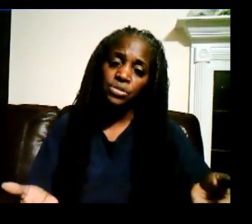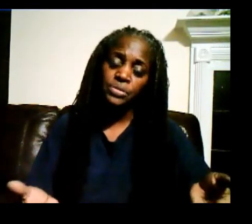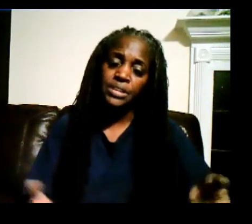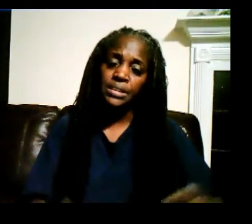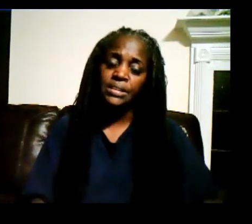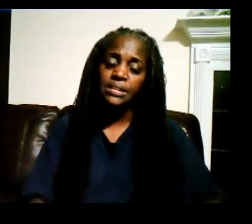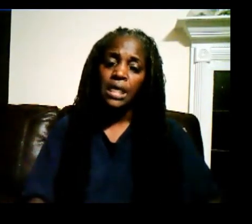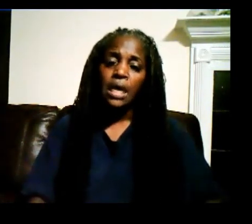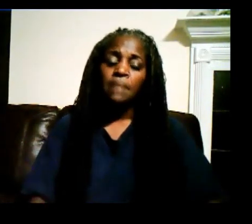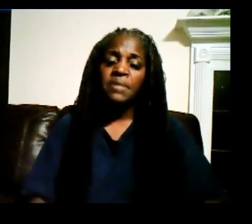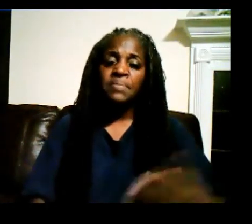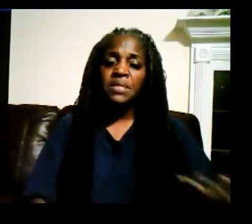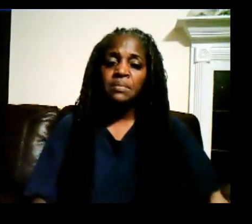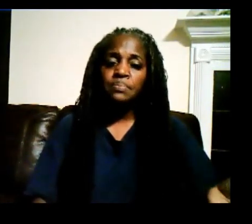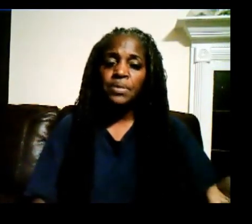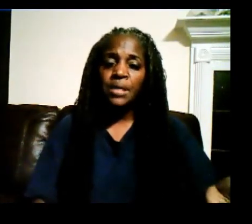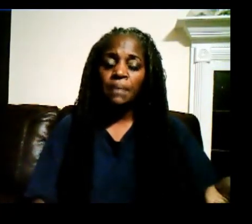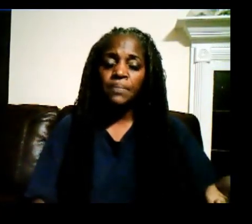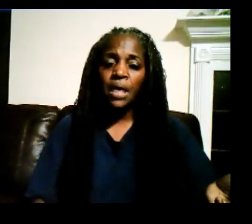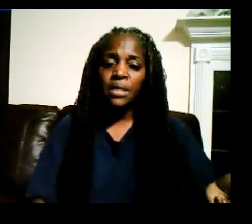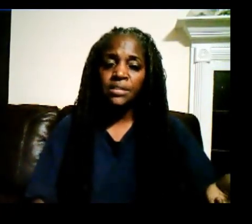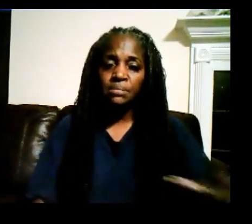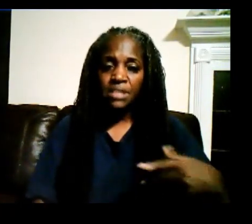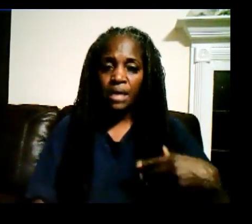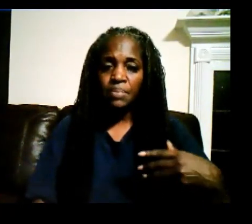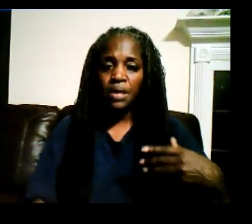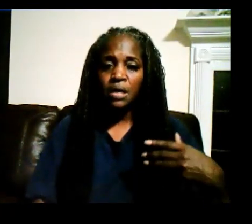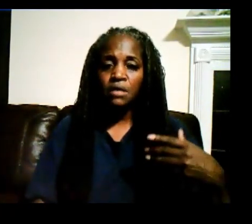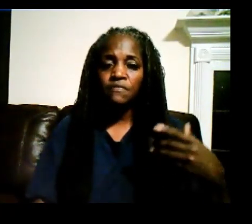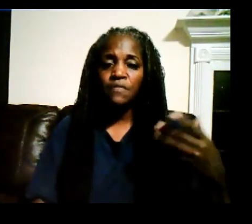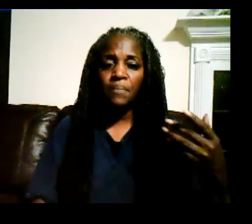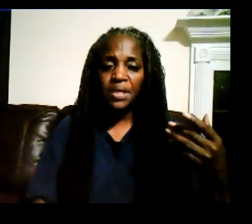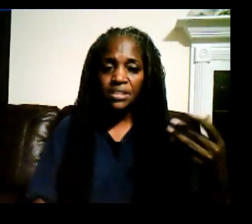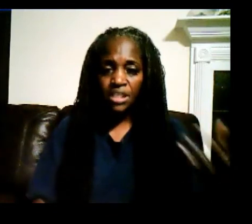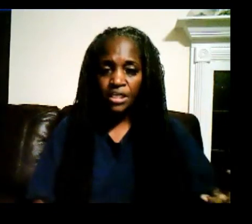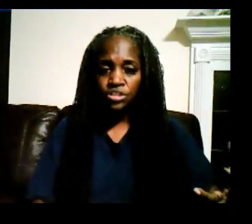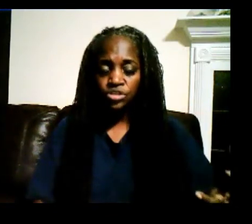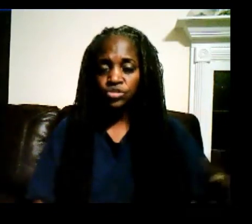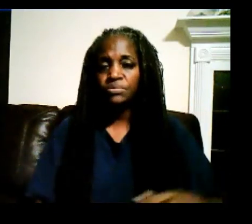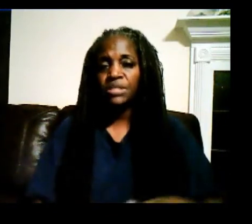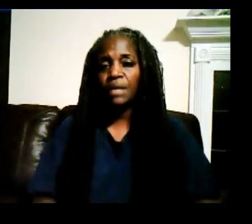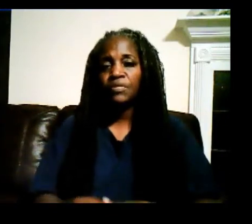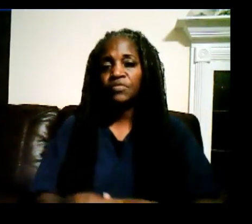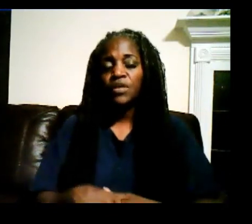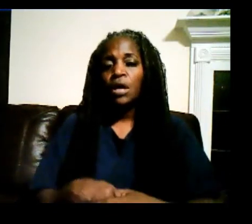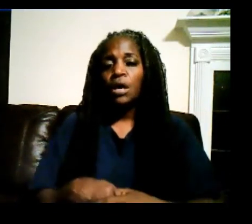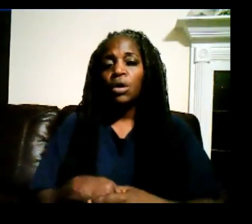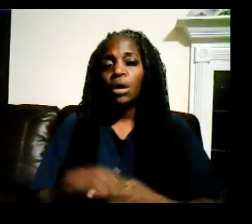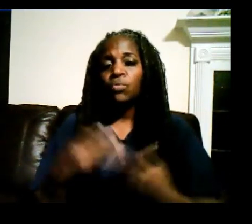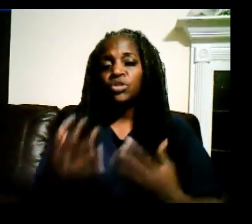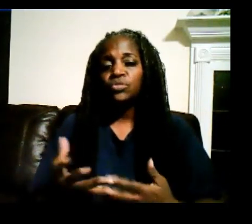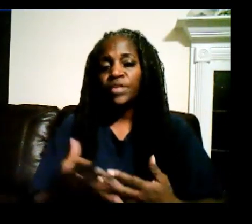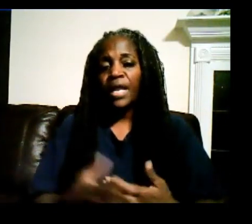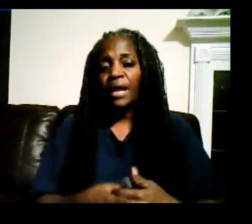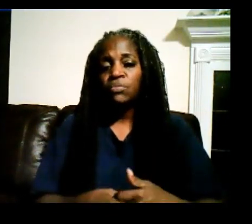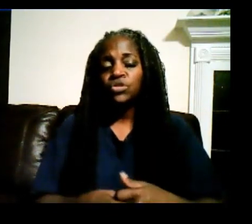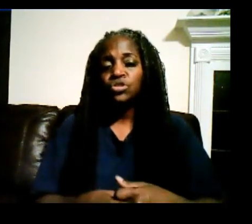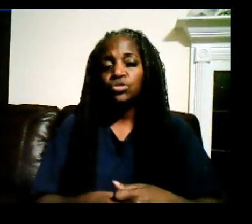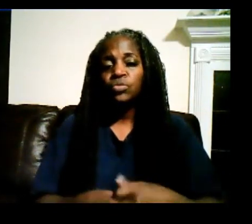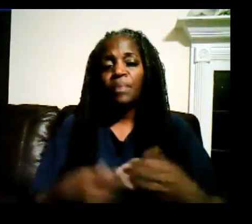do is maybe put up some type of meditation or some type of ritual that I would do with